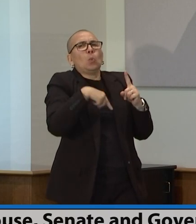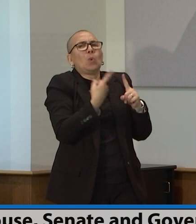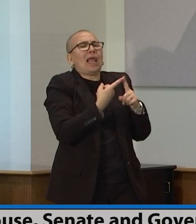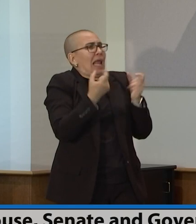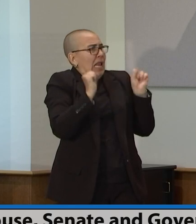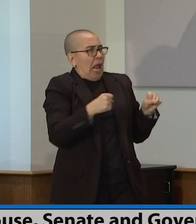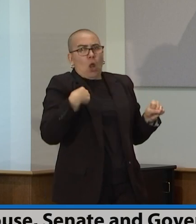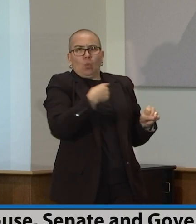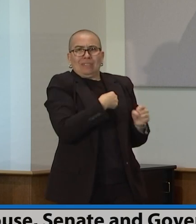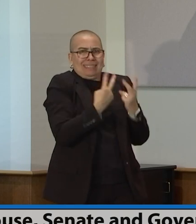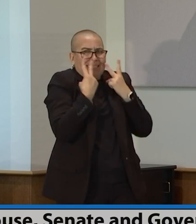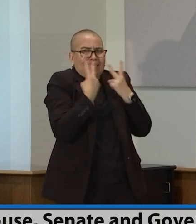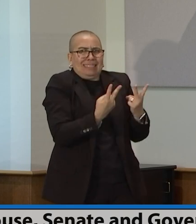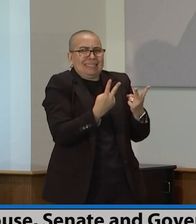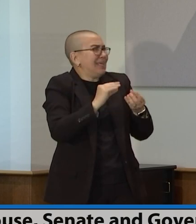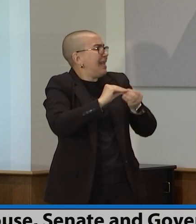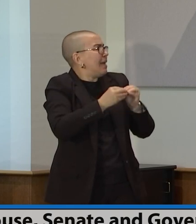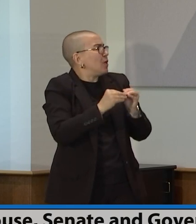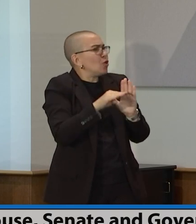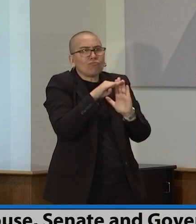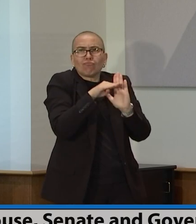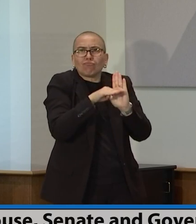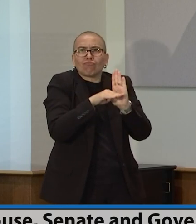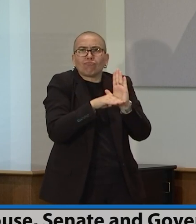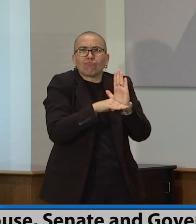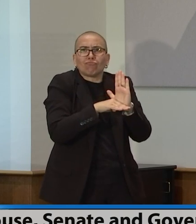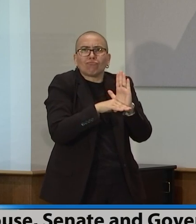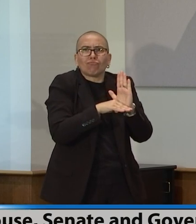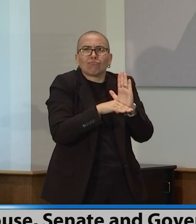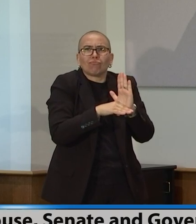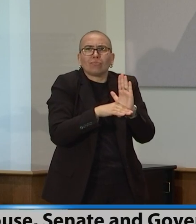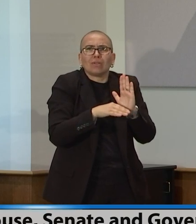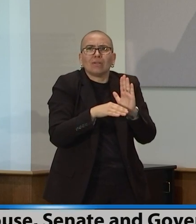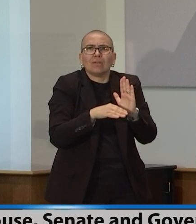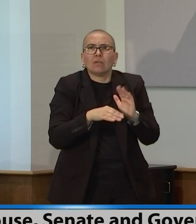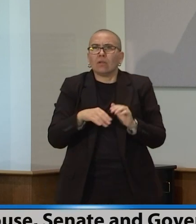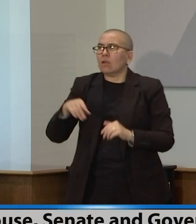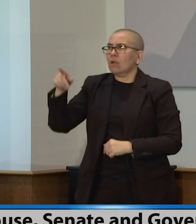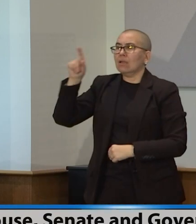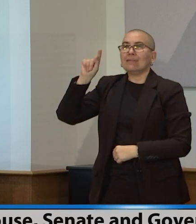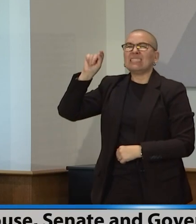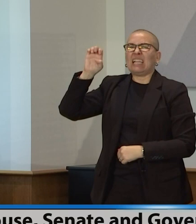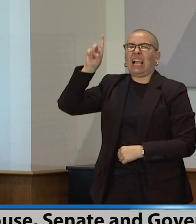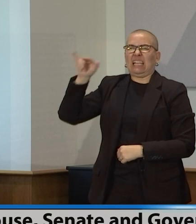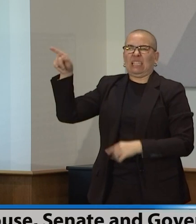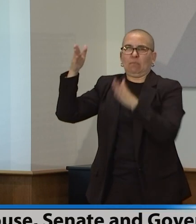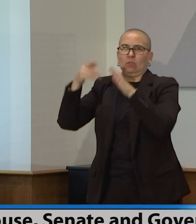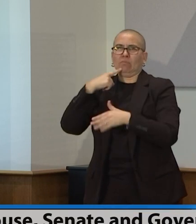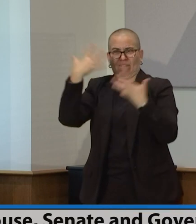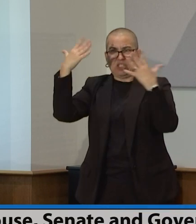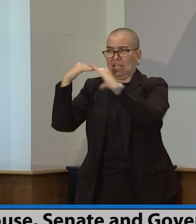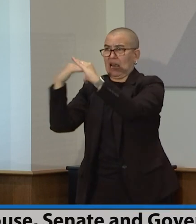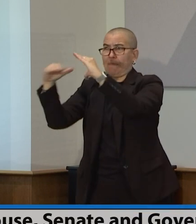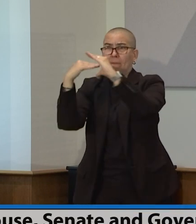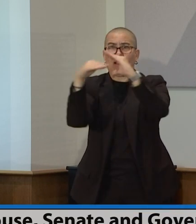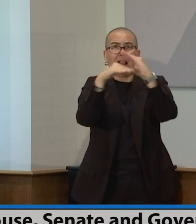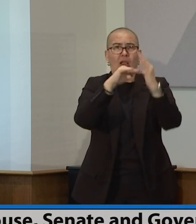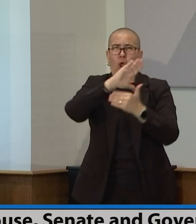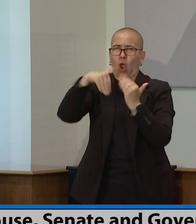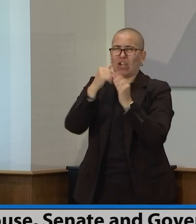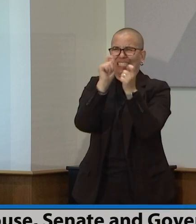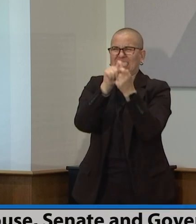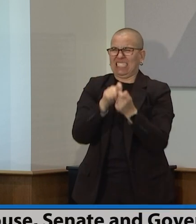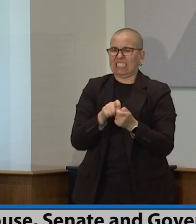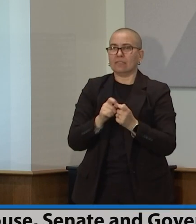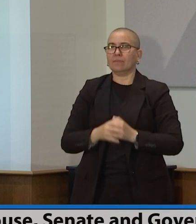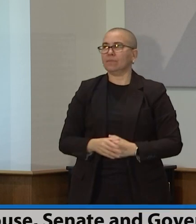They think they're out there? We'll get them emailed through. The target numbers are out. We've been talking about a budget of $50 billion plus. What's the